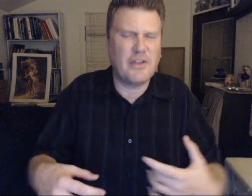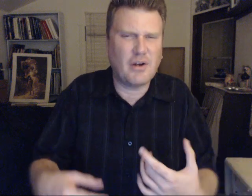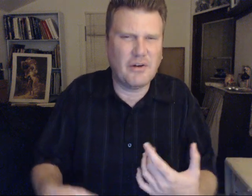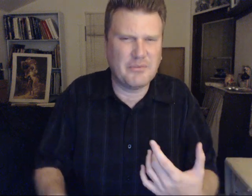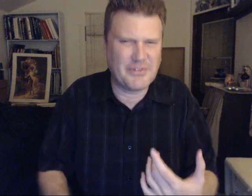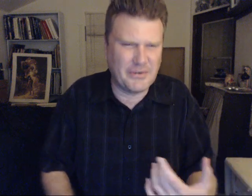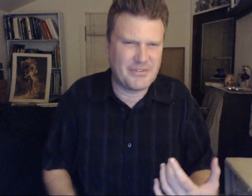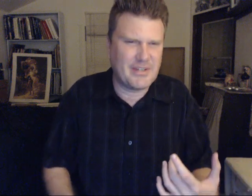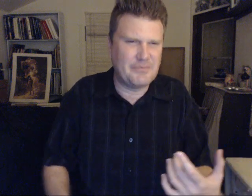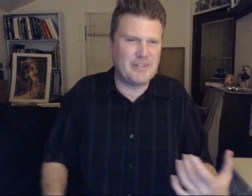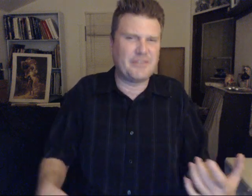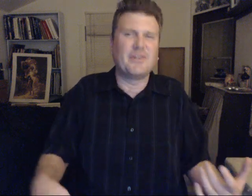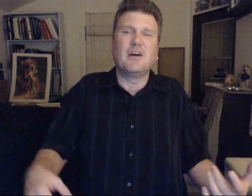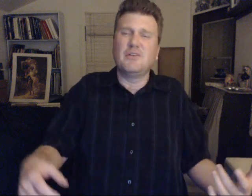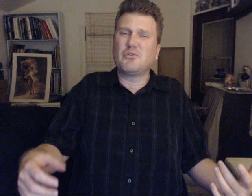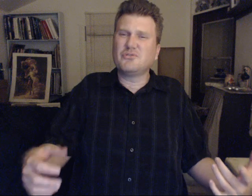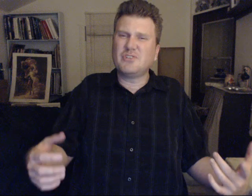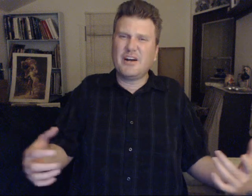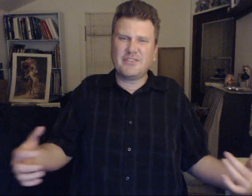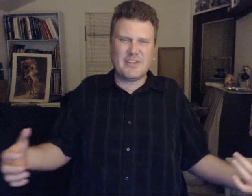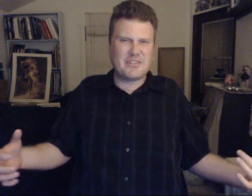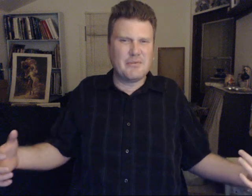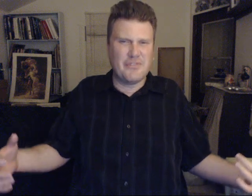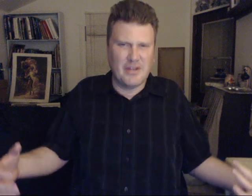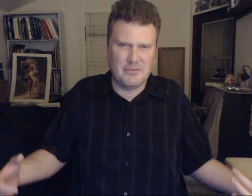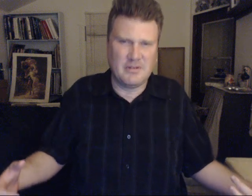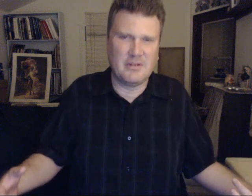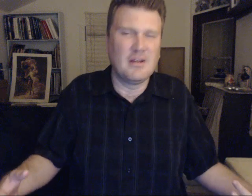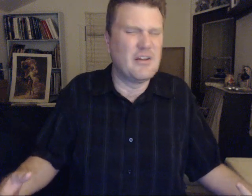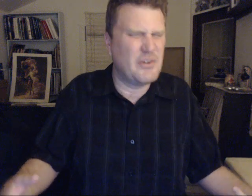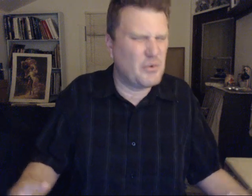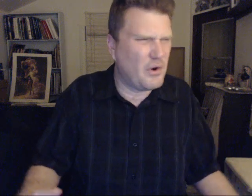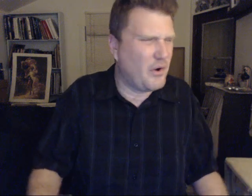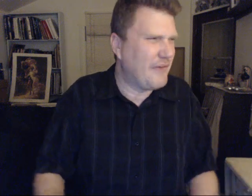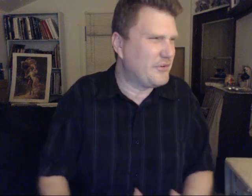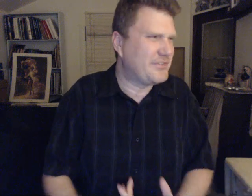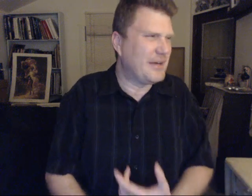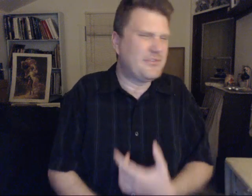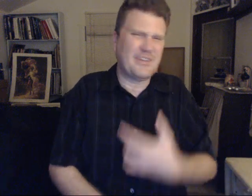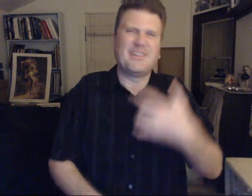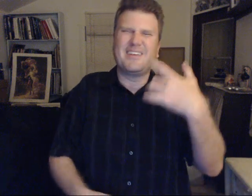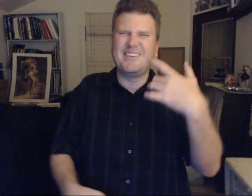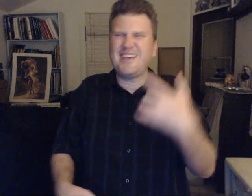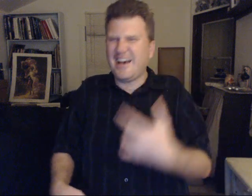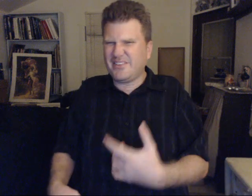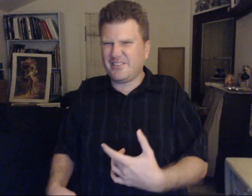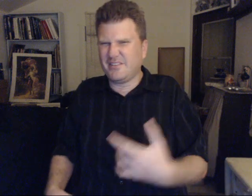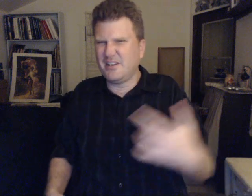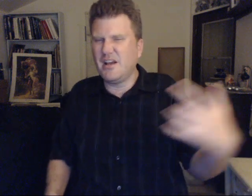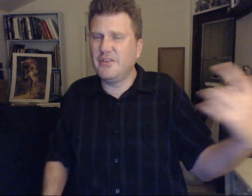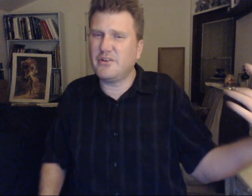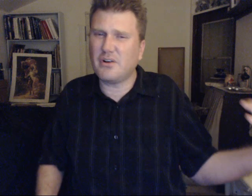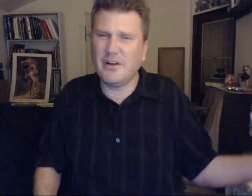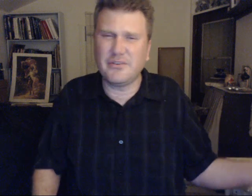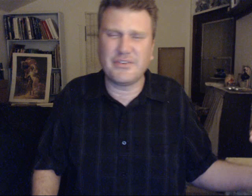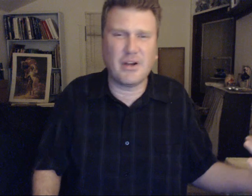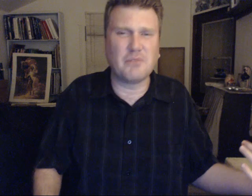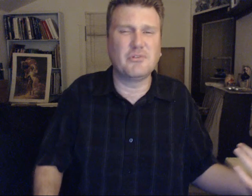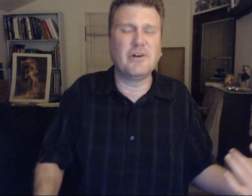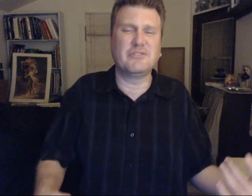call themselves skeptics. You realize that some of them. You will all have your skeptics. Yes. And there are others that are malevolent